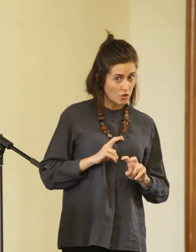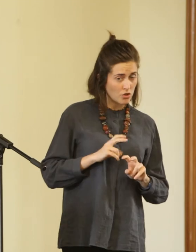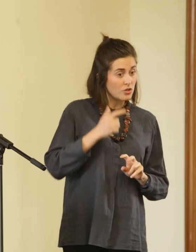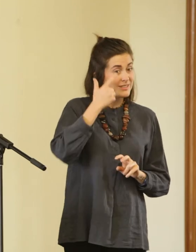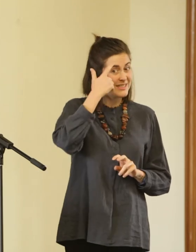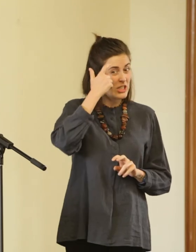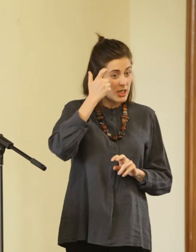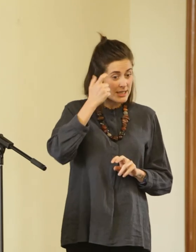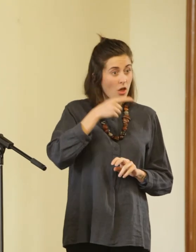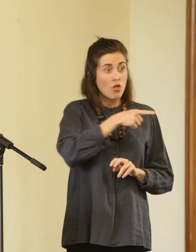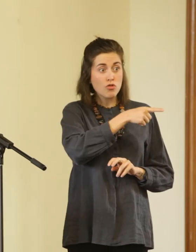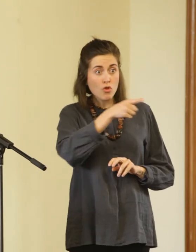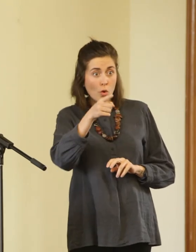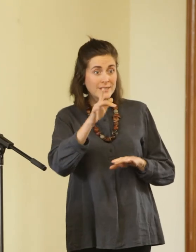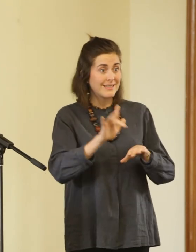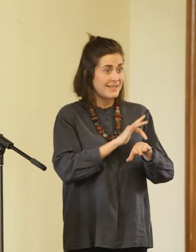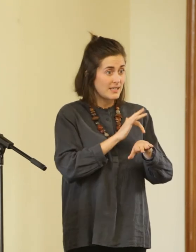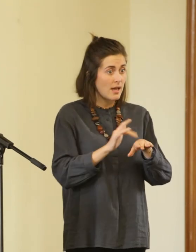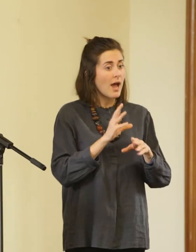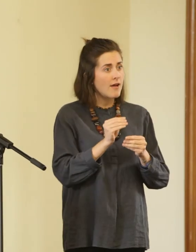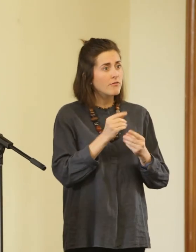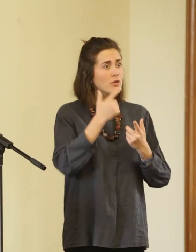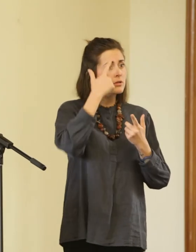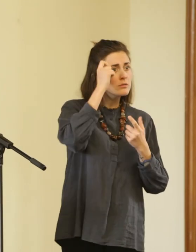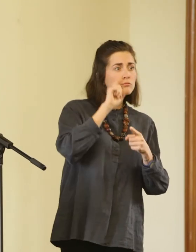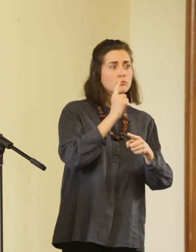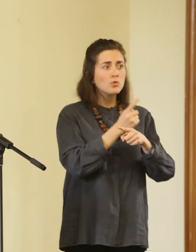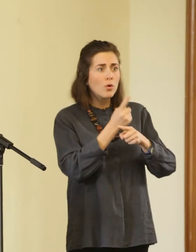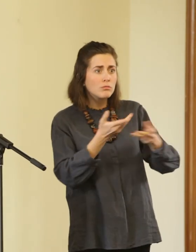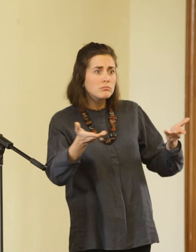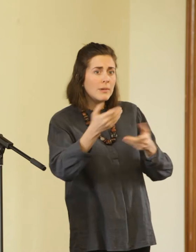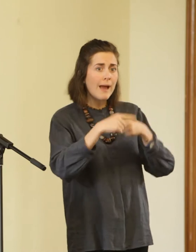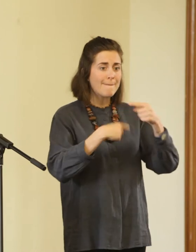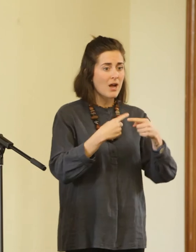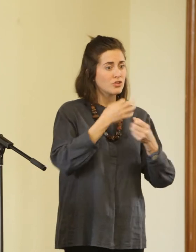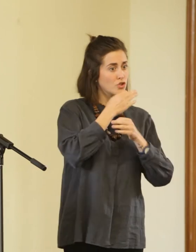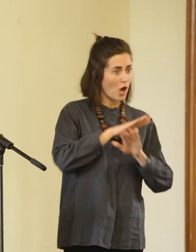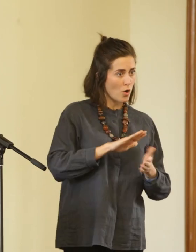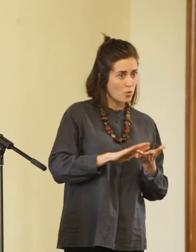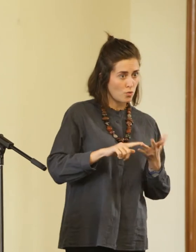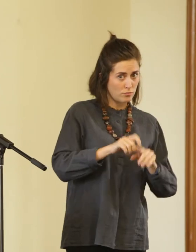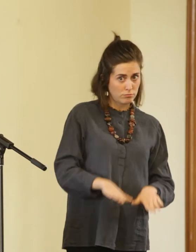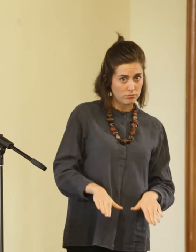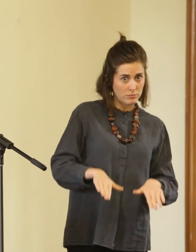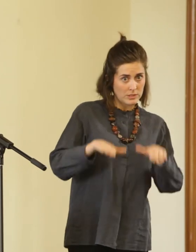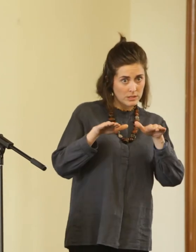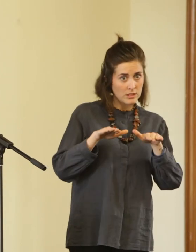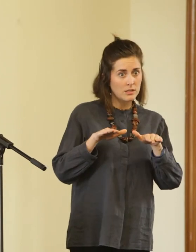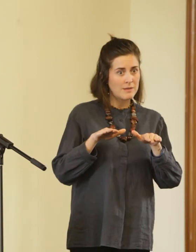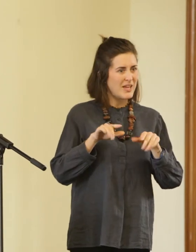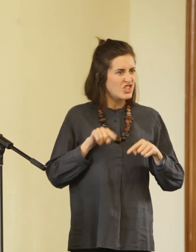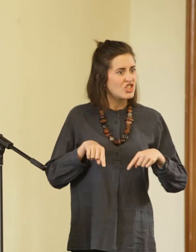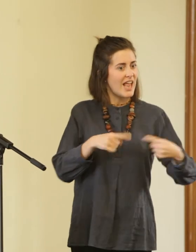these works stage ideas of childhood and children that challenge or intervene in the way that we are conditioned to